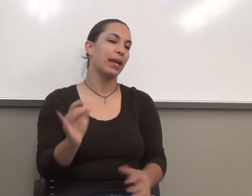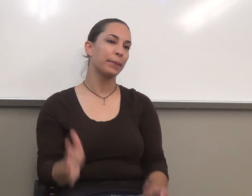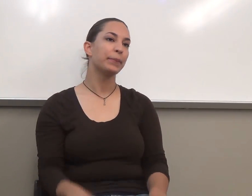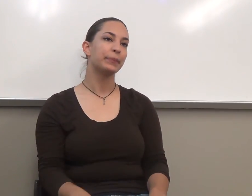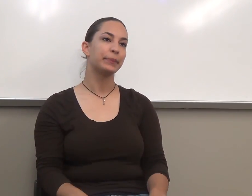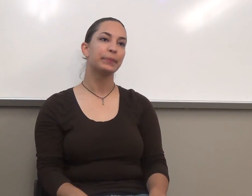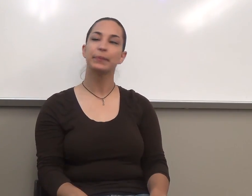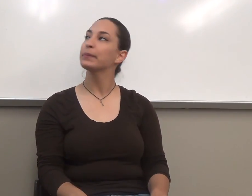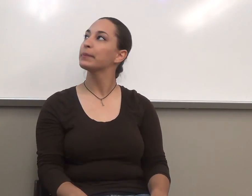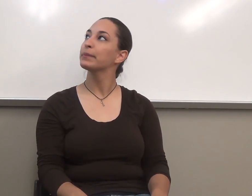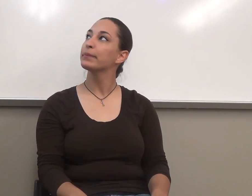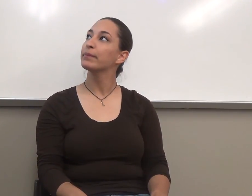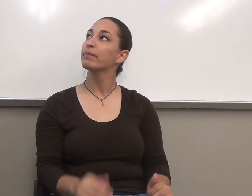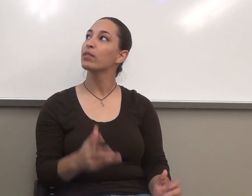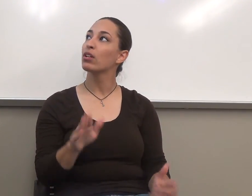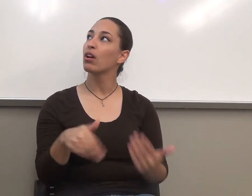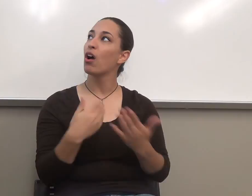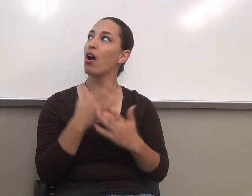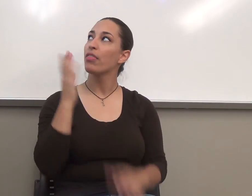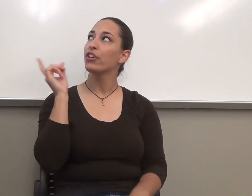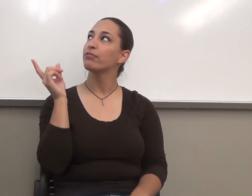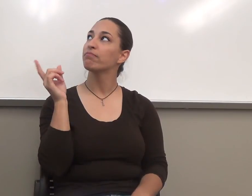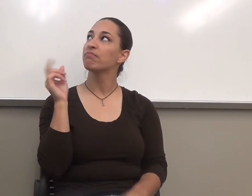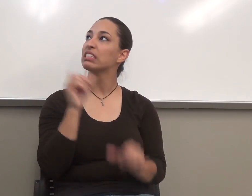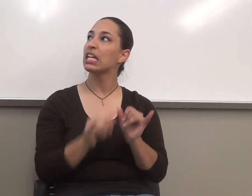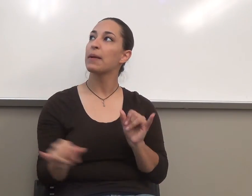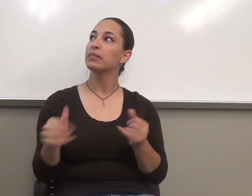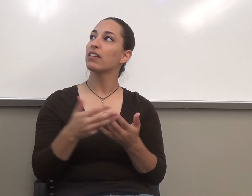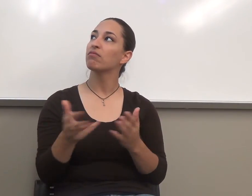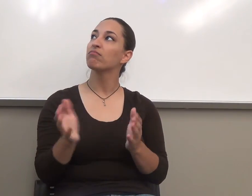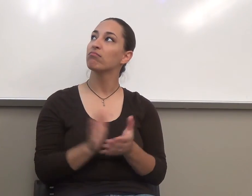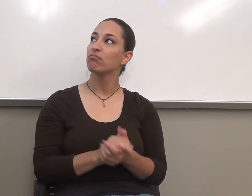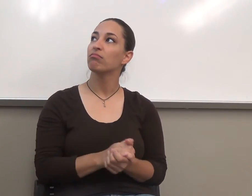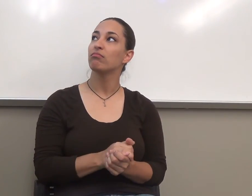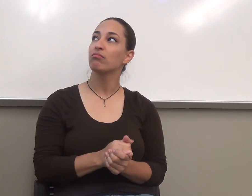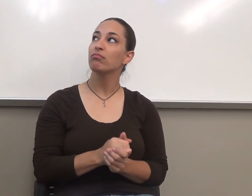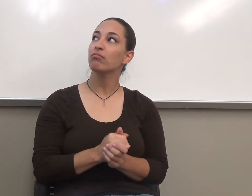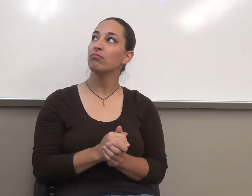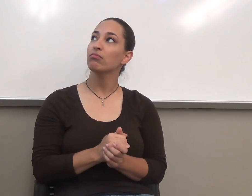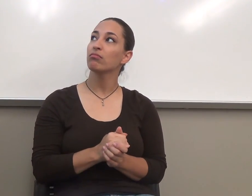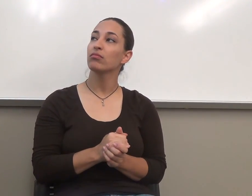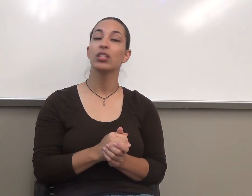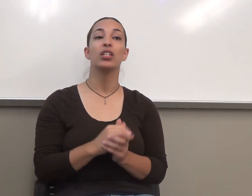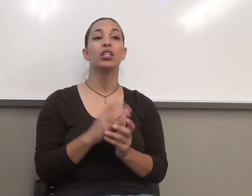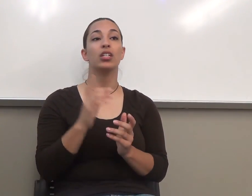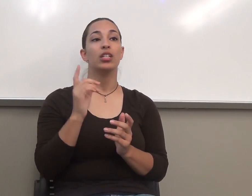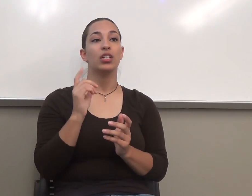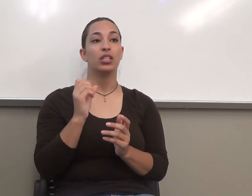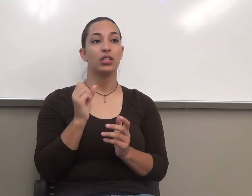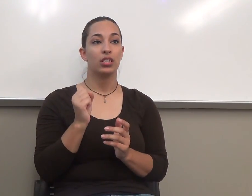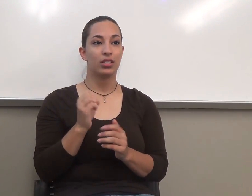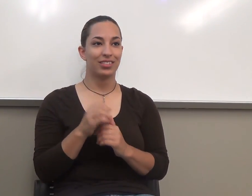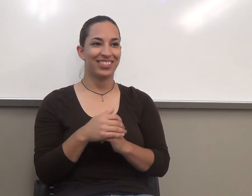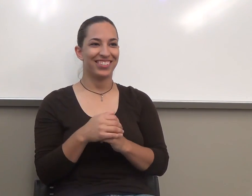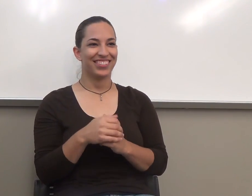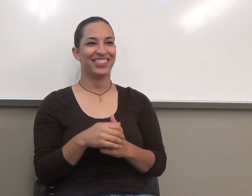it's all up there. Same stuff. Okay. As the semester goes on, like on today,